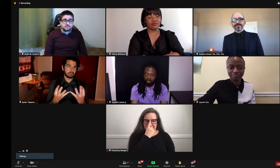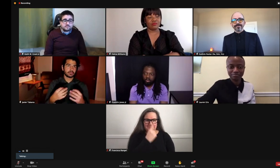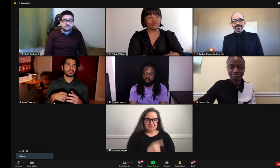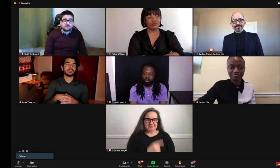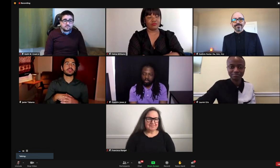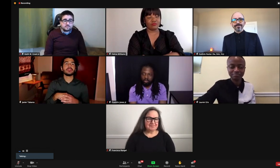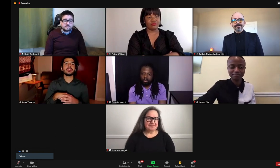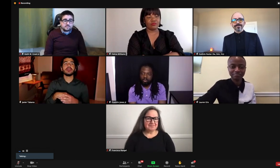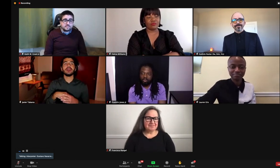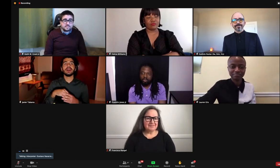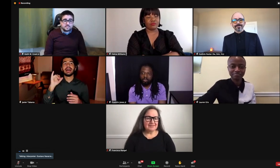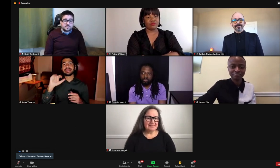I came from a hearing family.